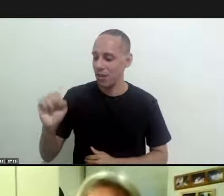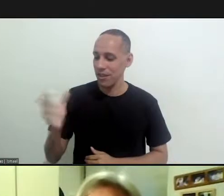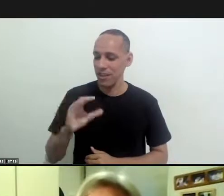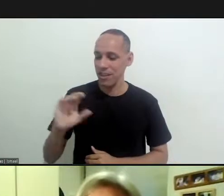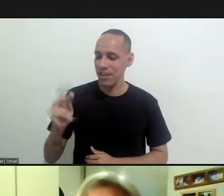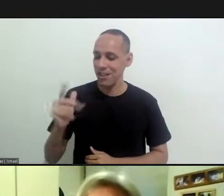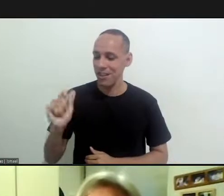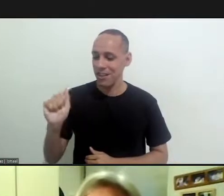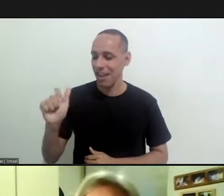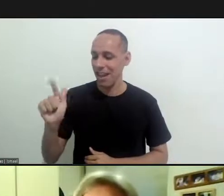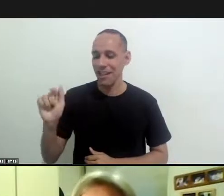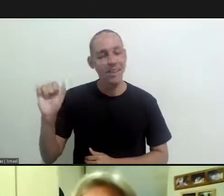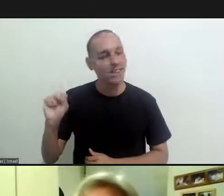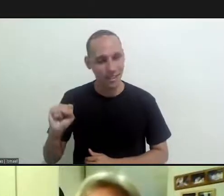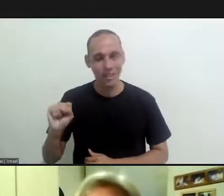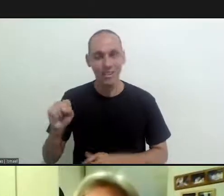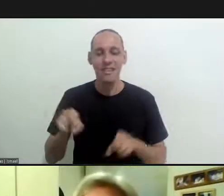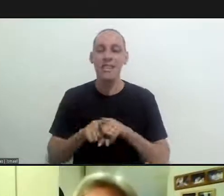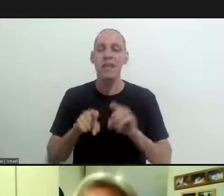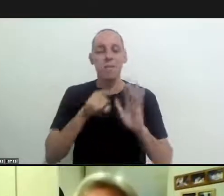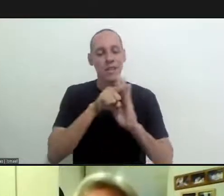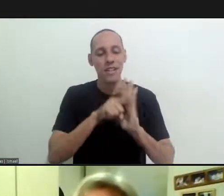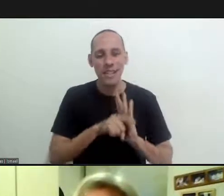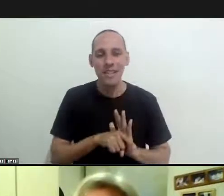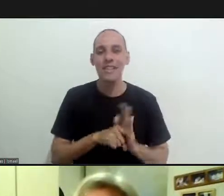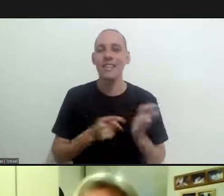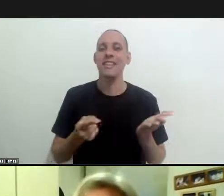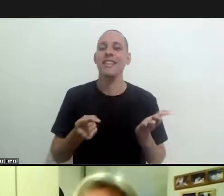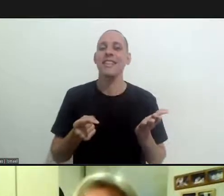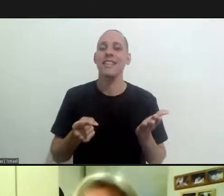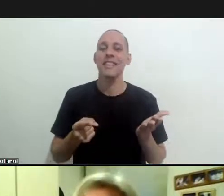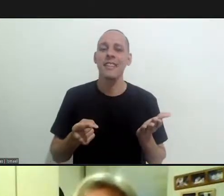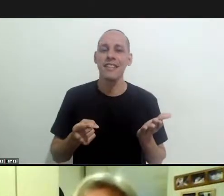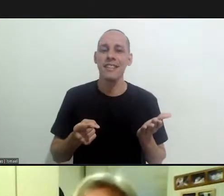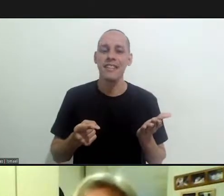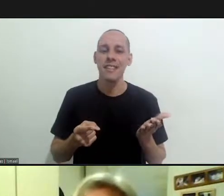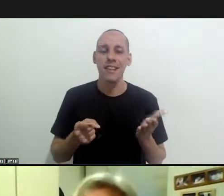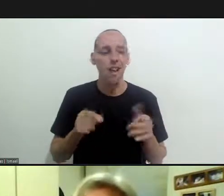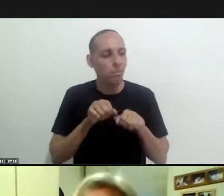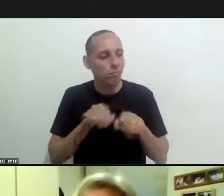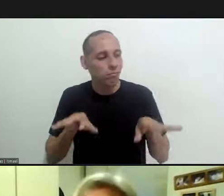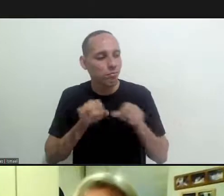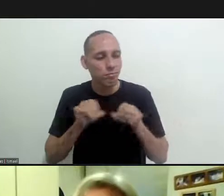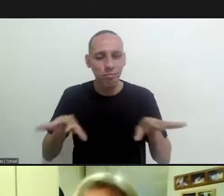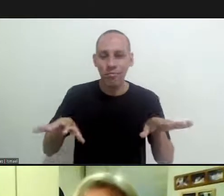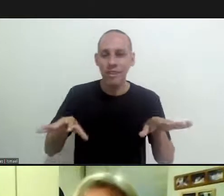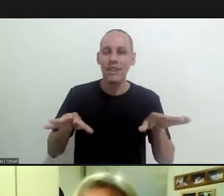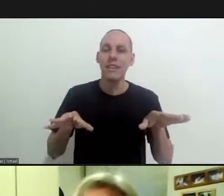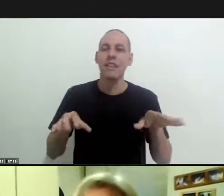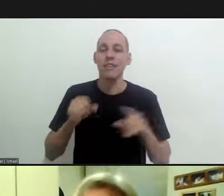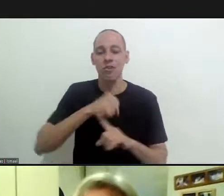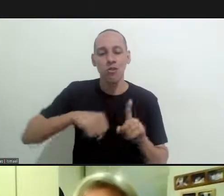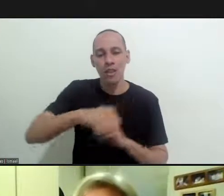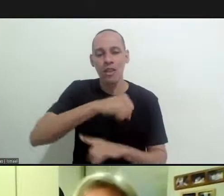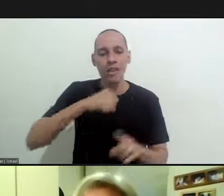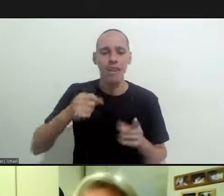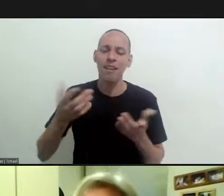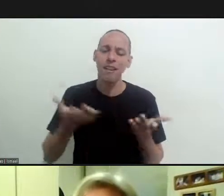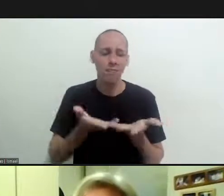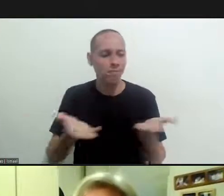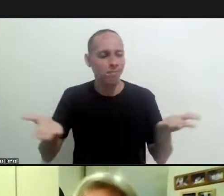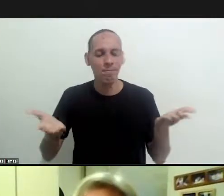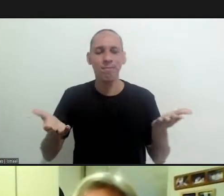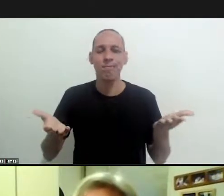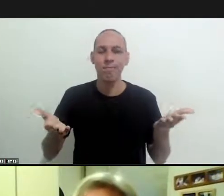have a huge commitment with clinical research epidemiology social research of all of this